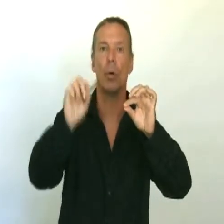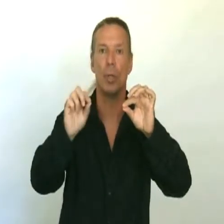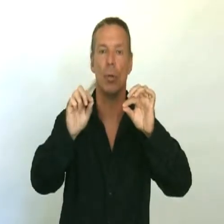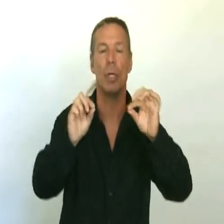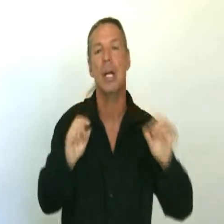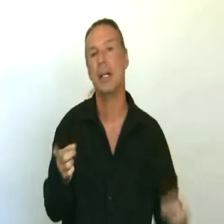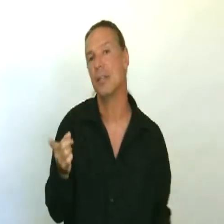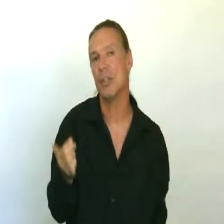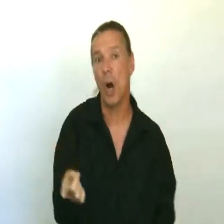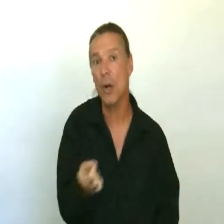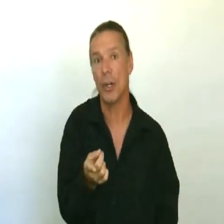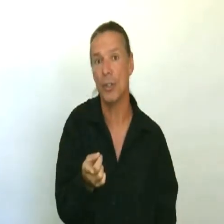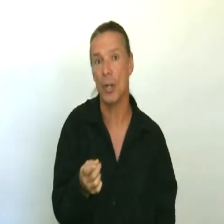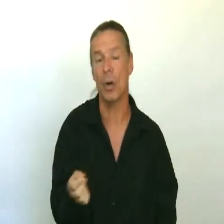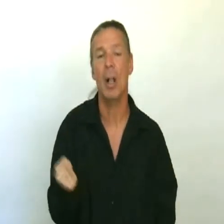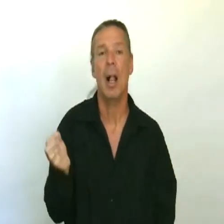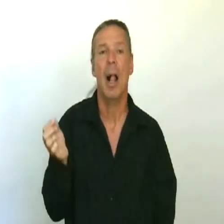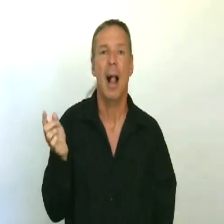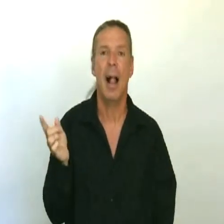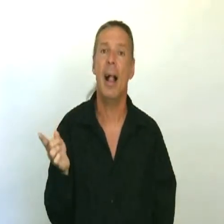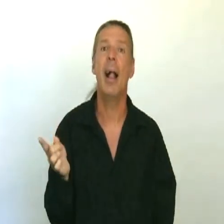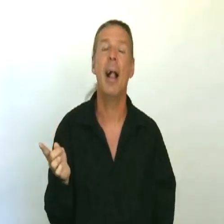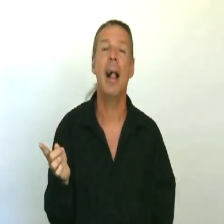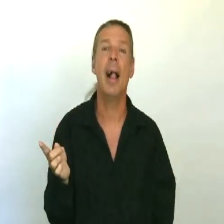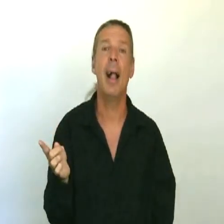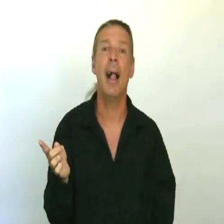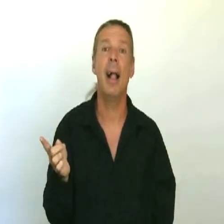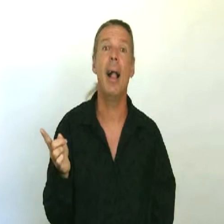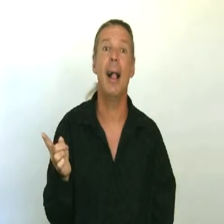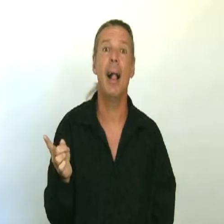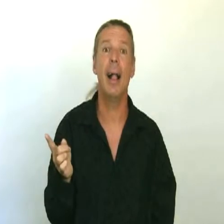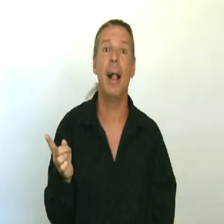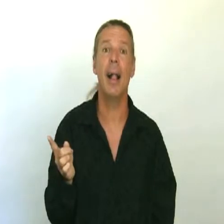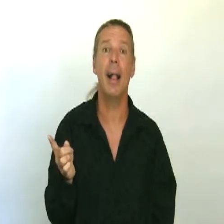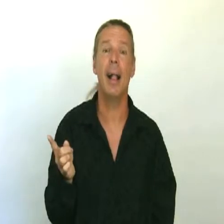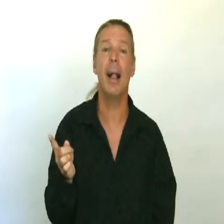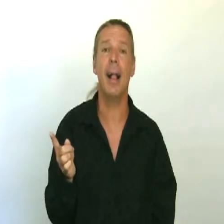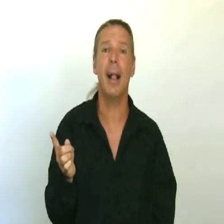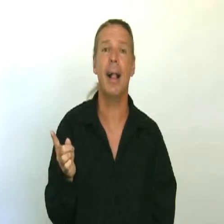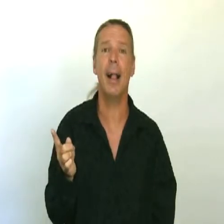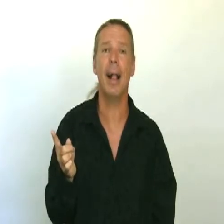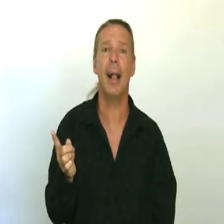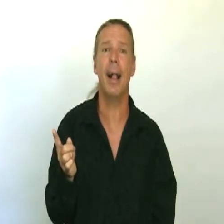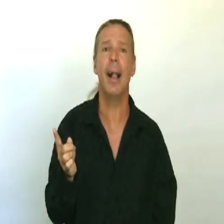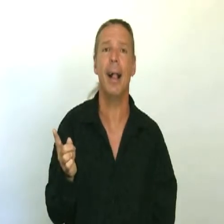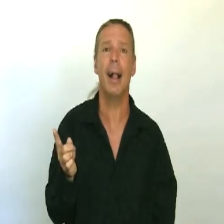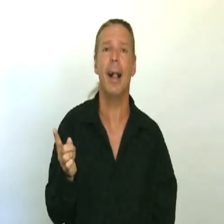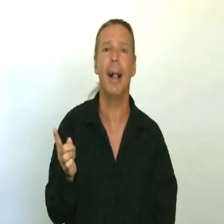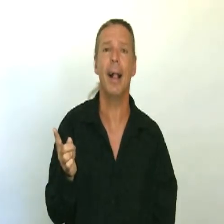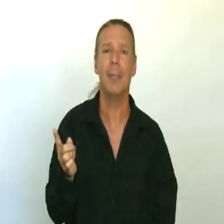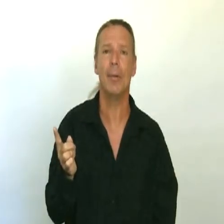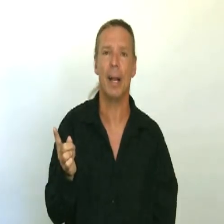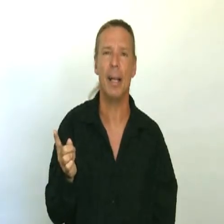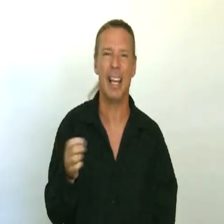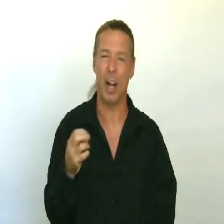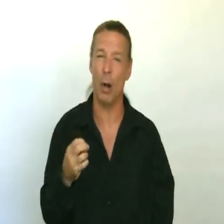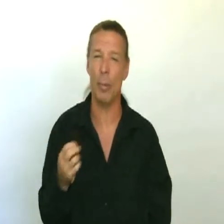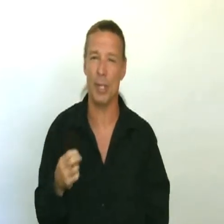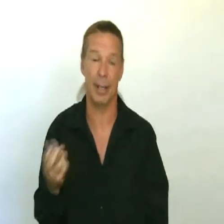whole tone, because it's harder to go, right, and almost an